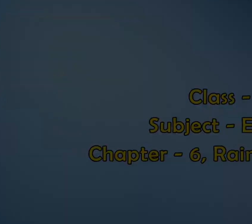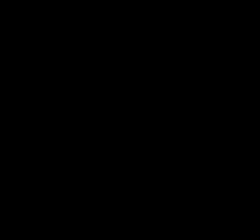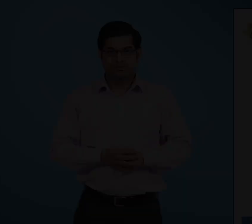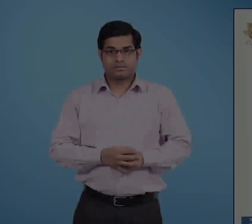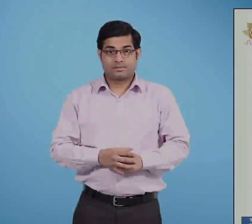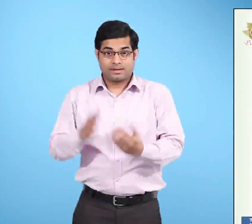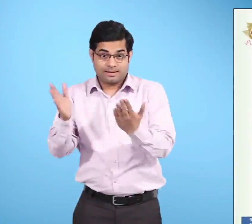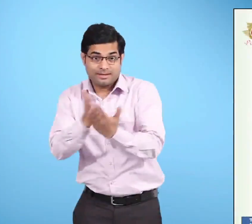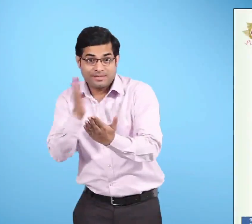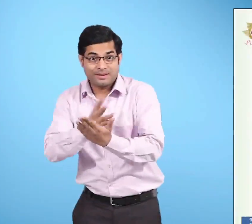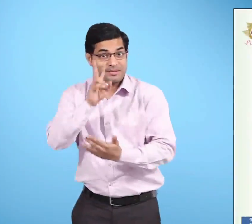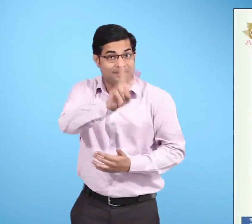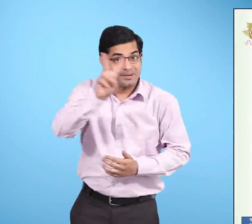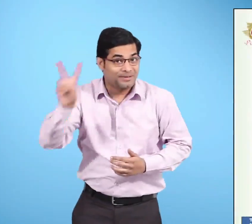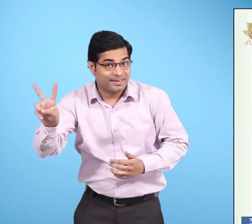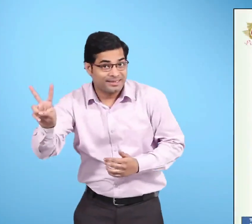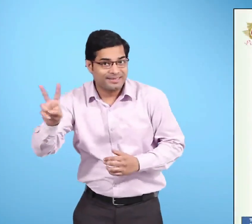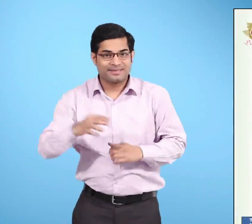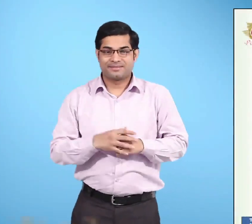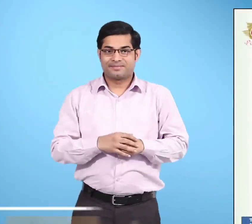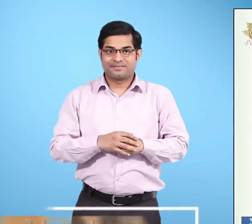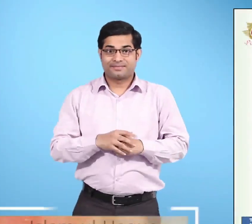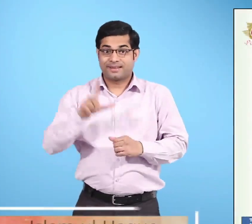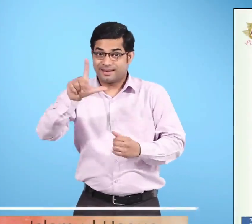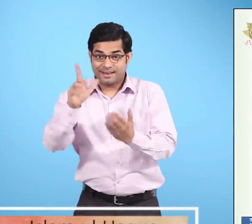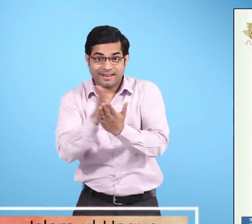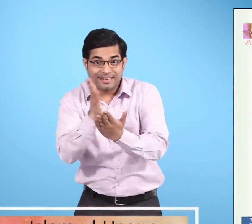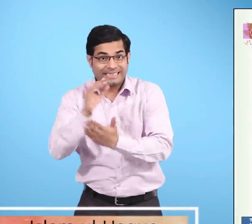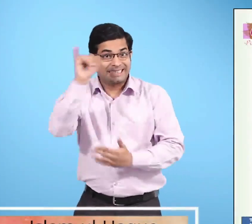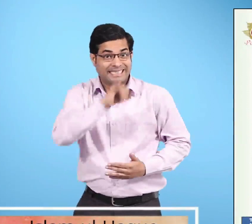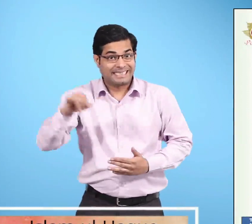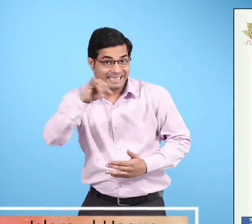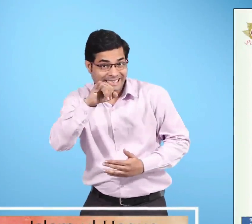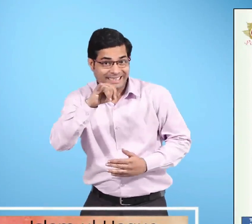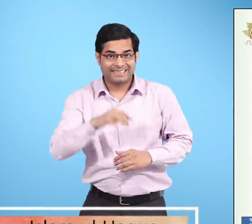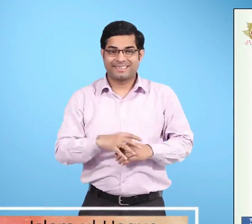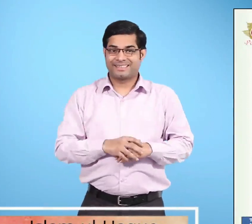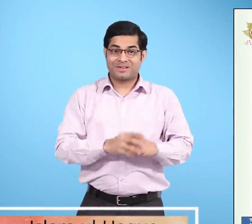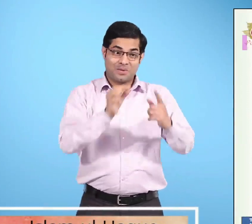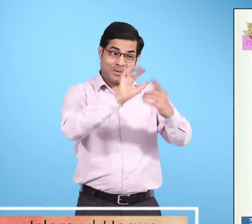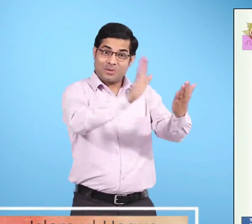Page number 22 Lesson number 6 Poem